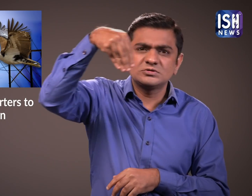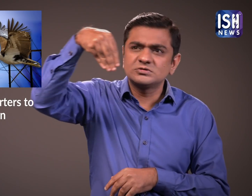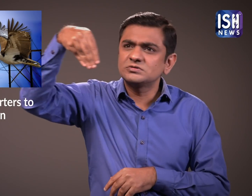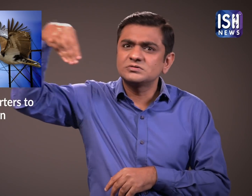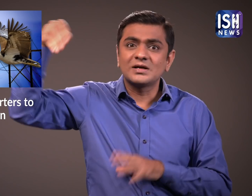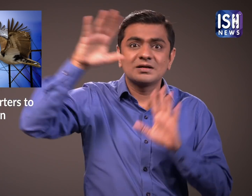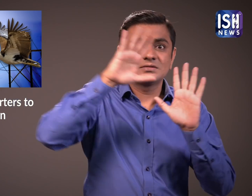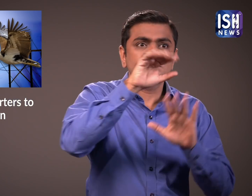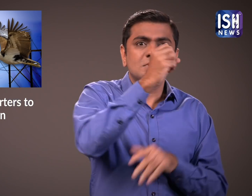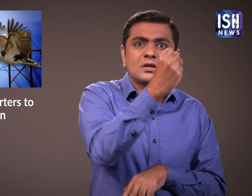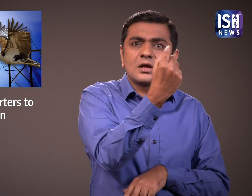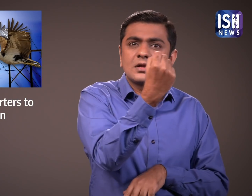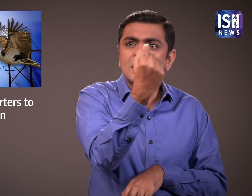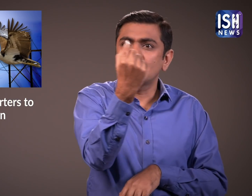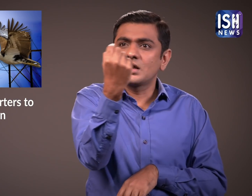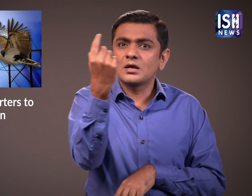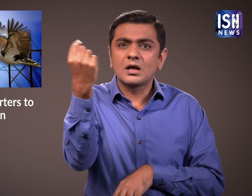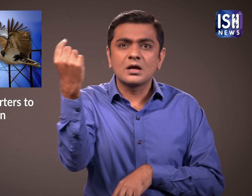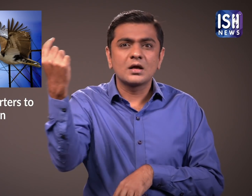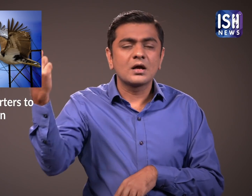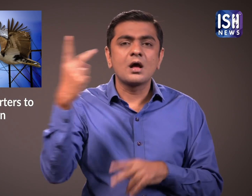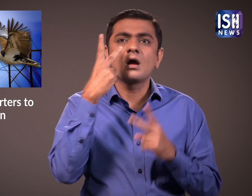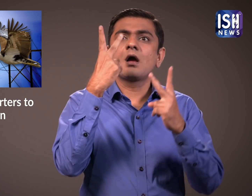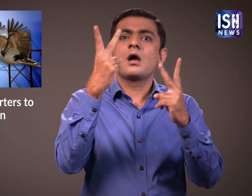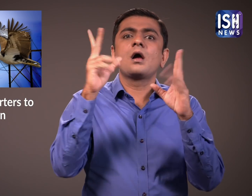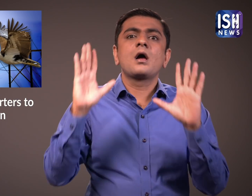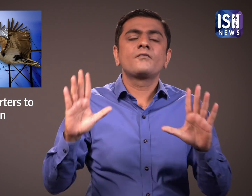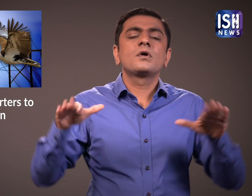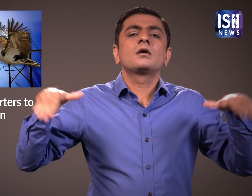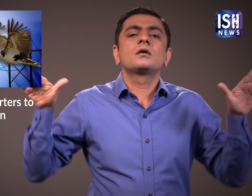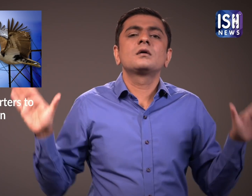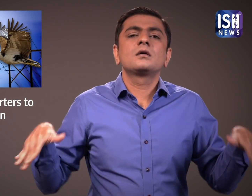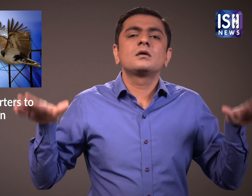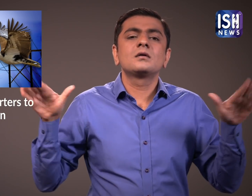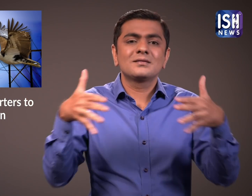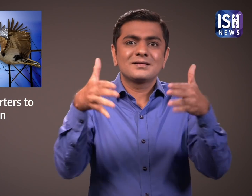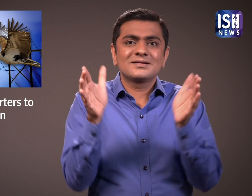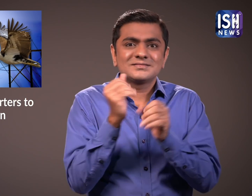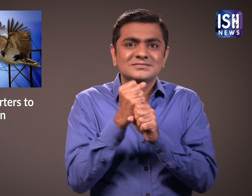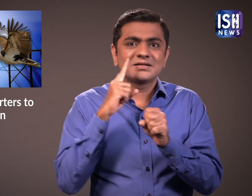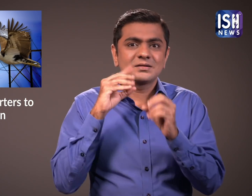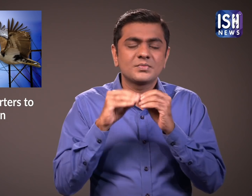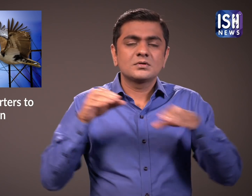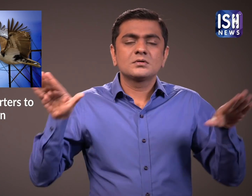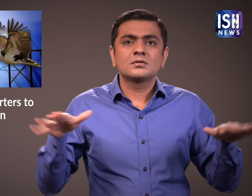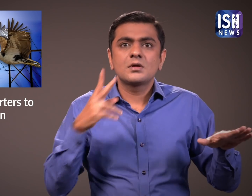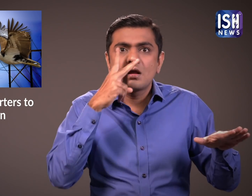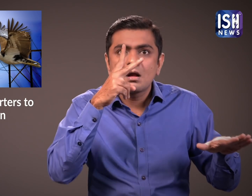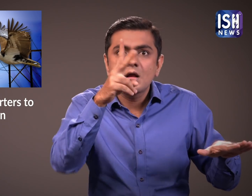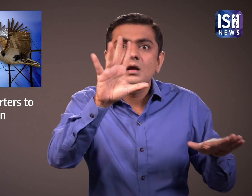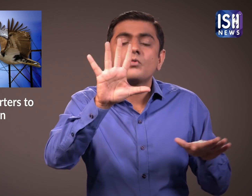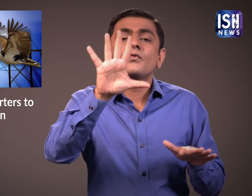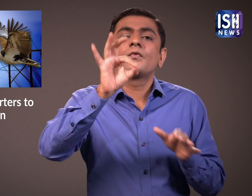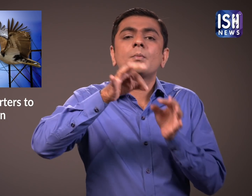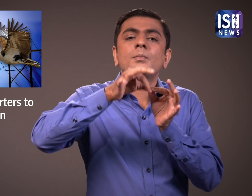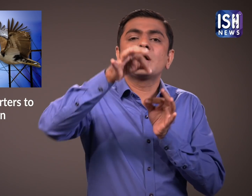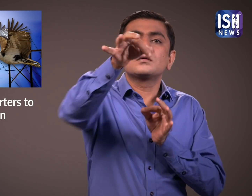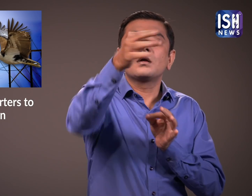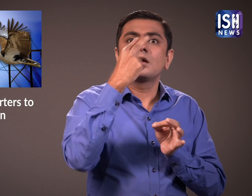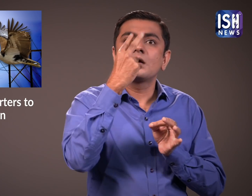Firefly Bird Diverters are flaps with lights, which can be spotted by GIB in the dark